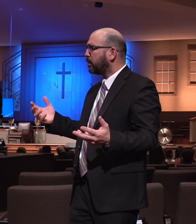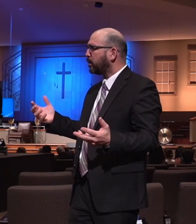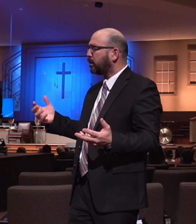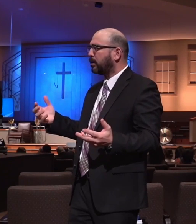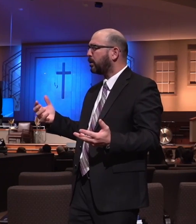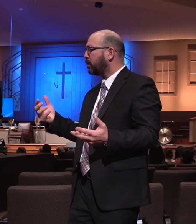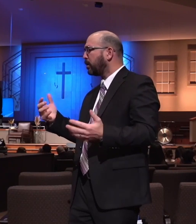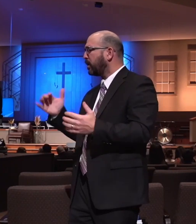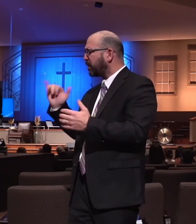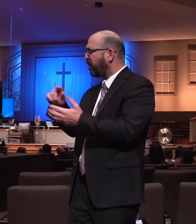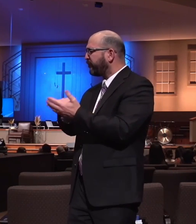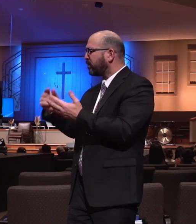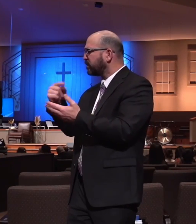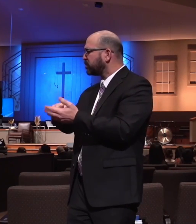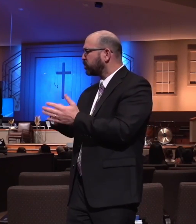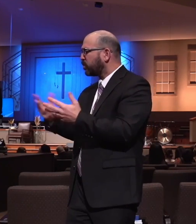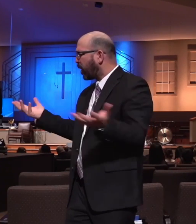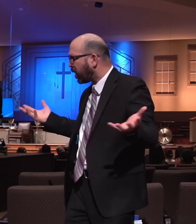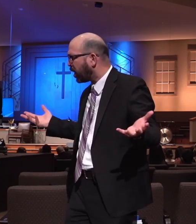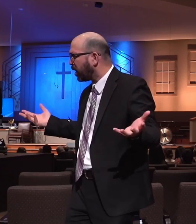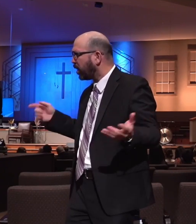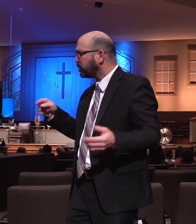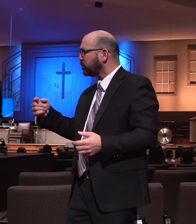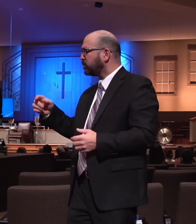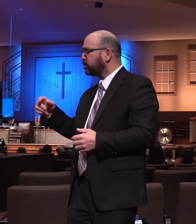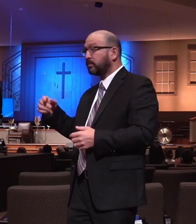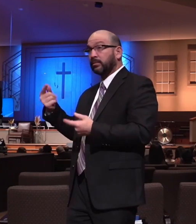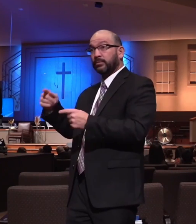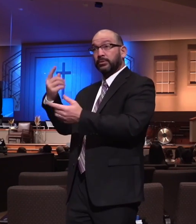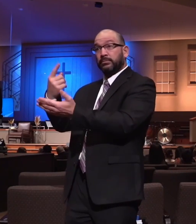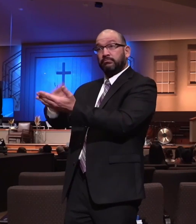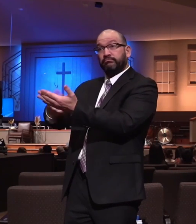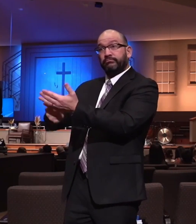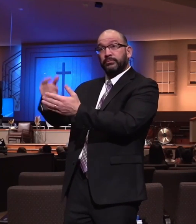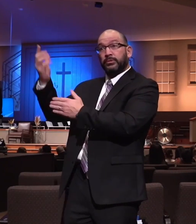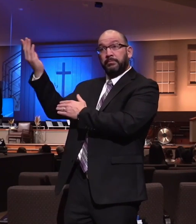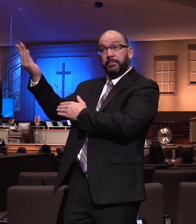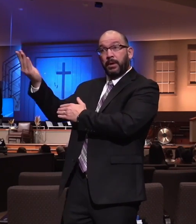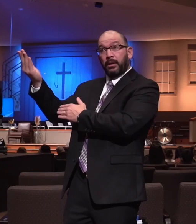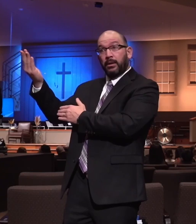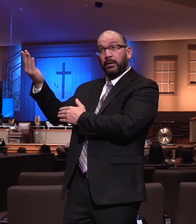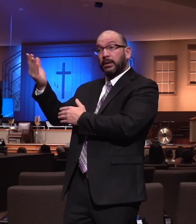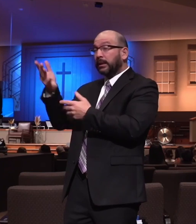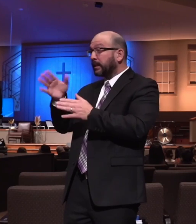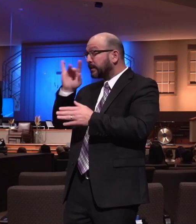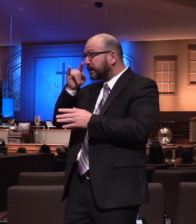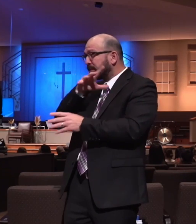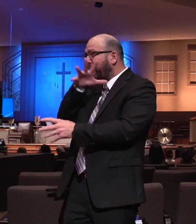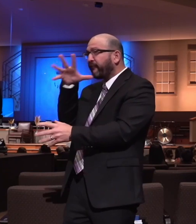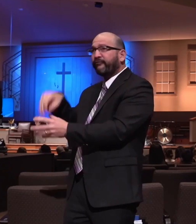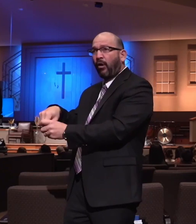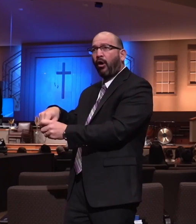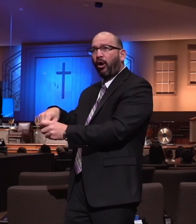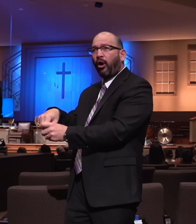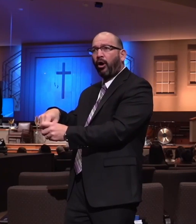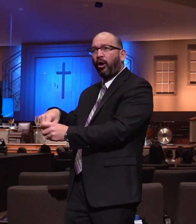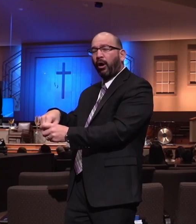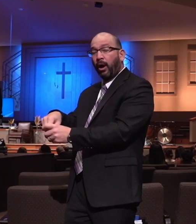what does that verse mean? Or when you discuss a sermon and it's something that they're involved in, it blesses your heart because it's, it's a part of their